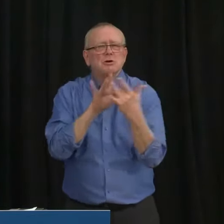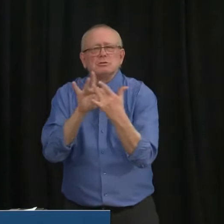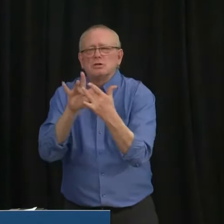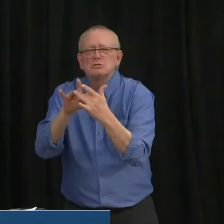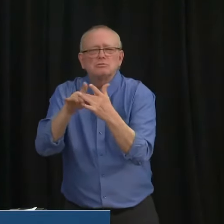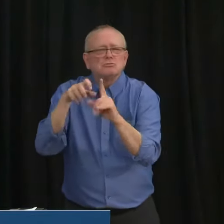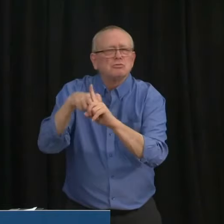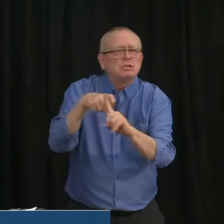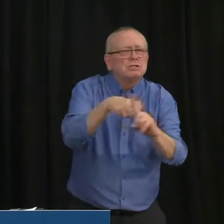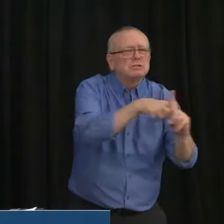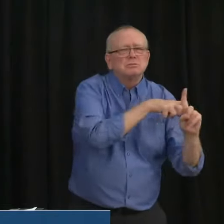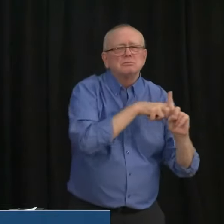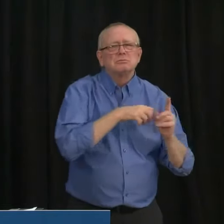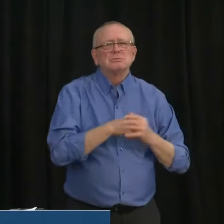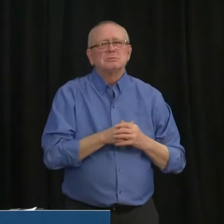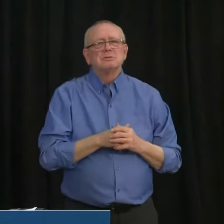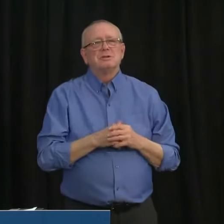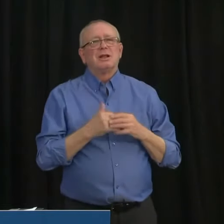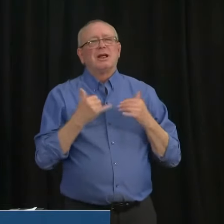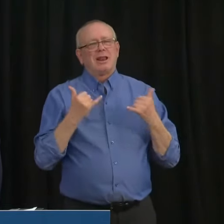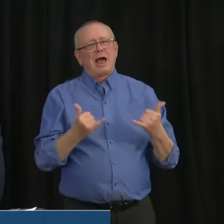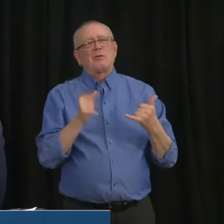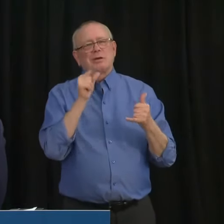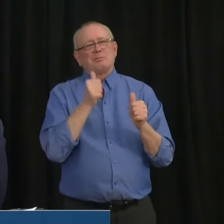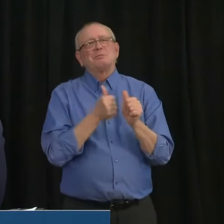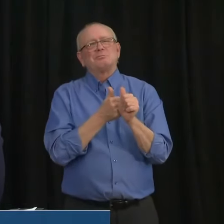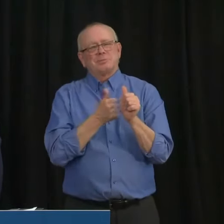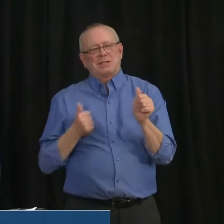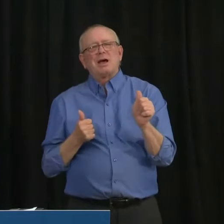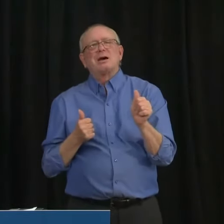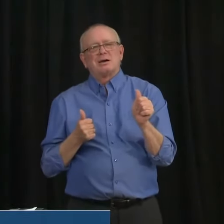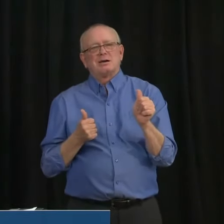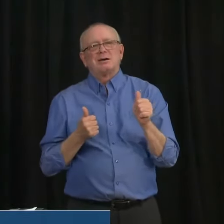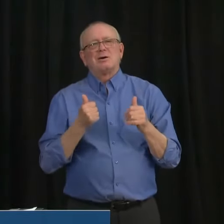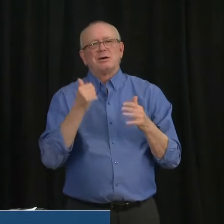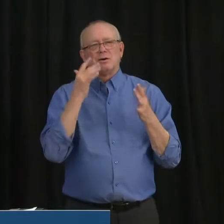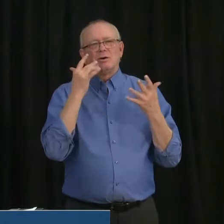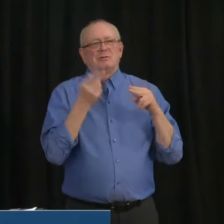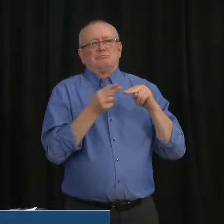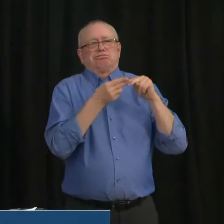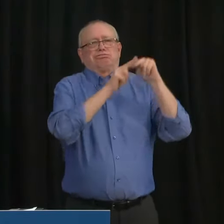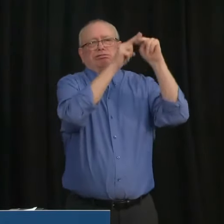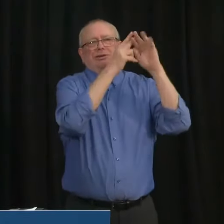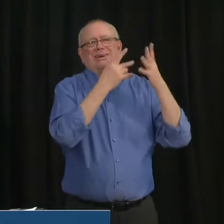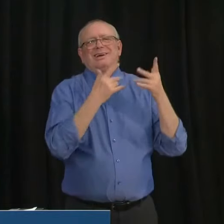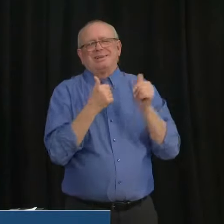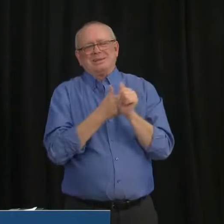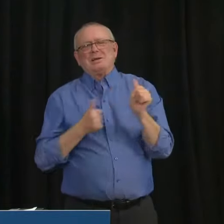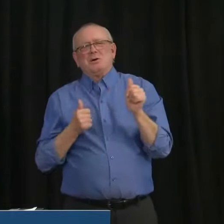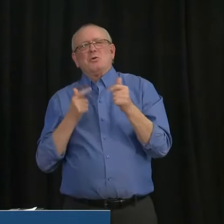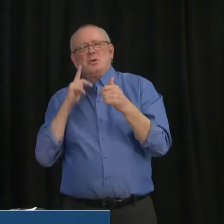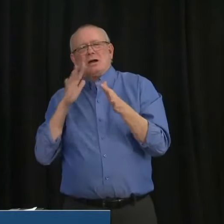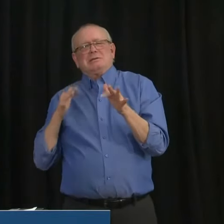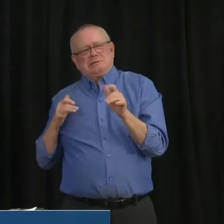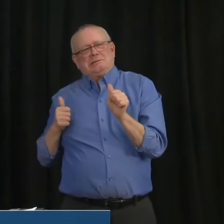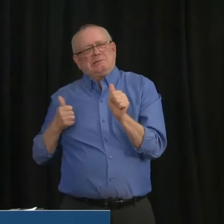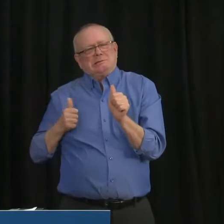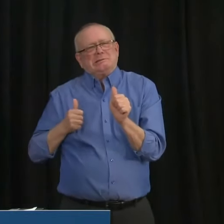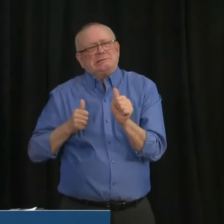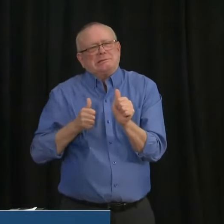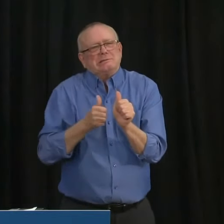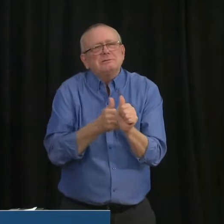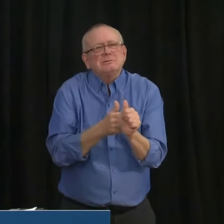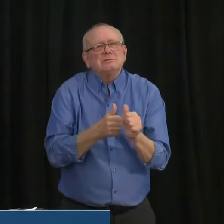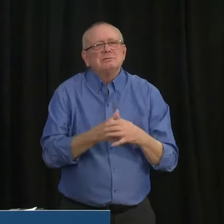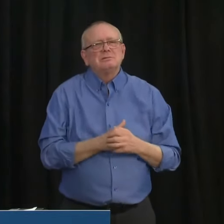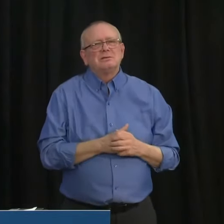compromised because of the significant spike in cases. But through eight of the past nine months, we've, I believe, had